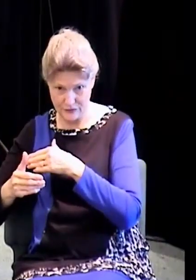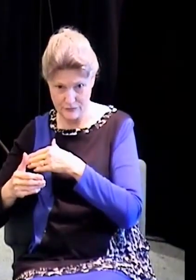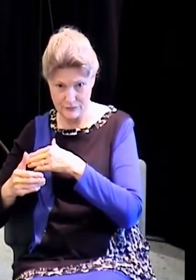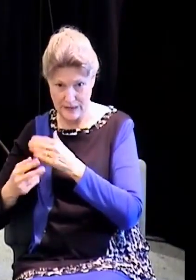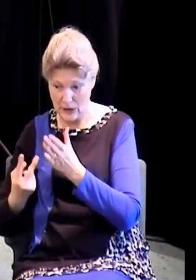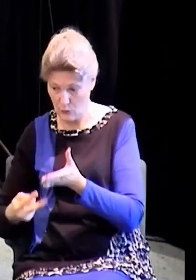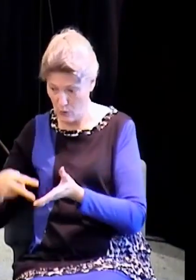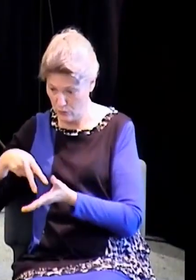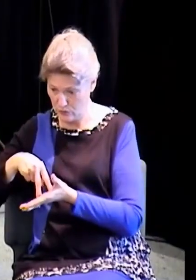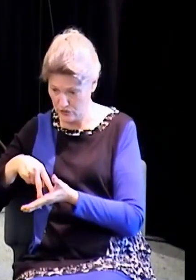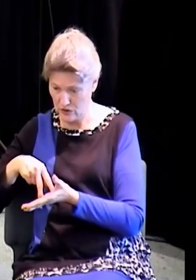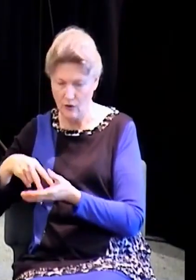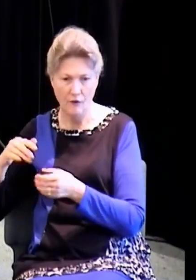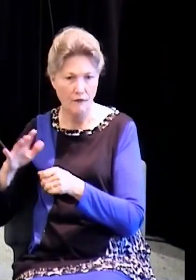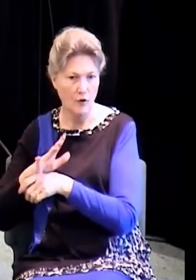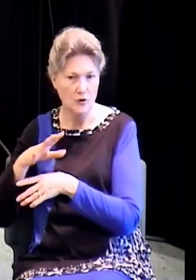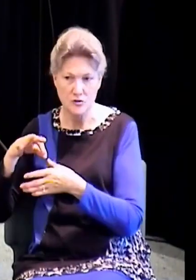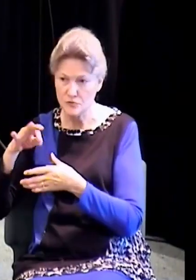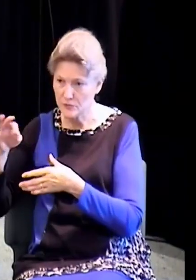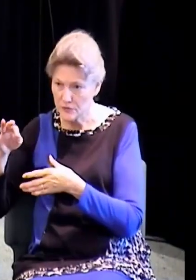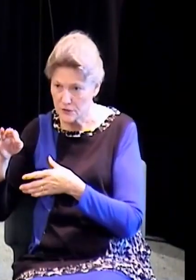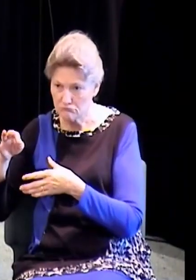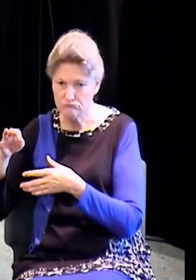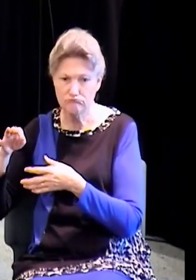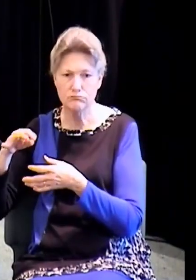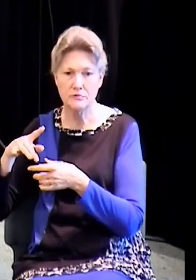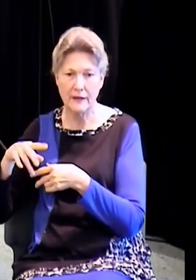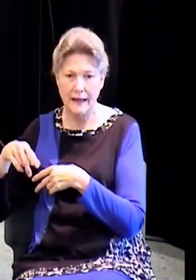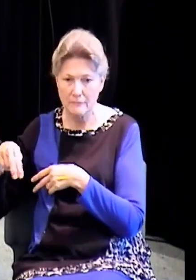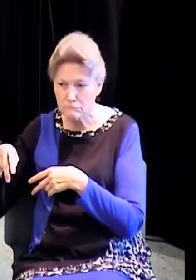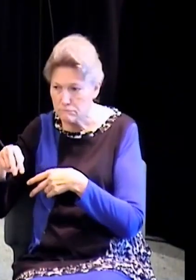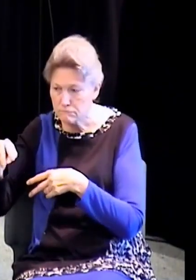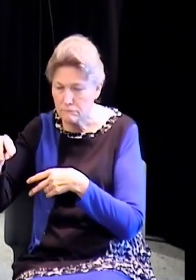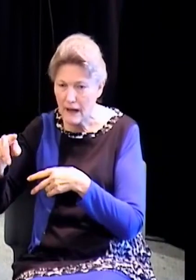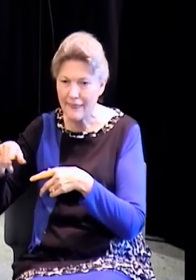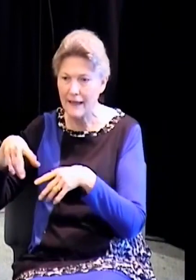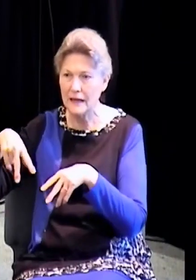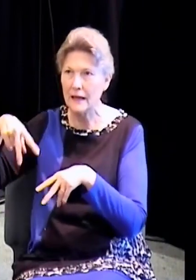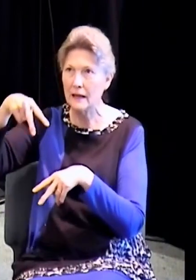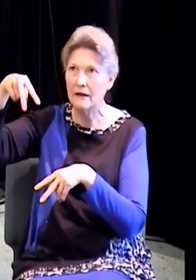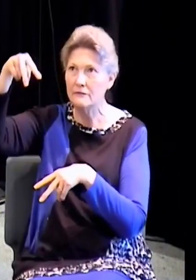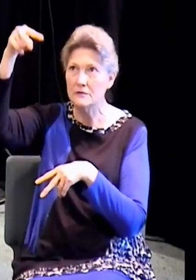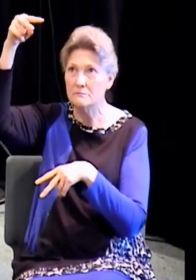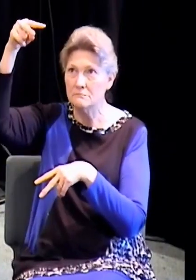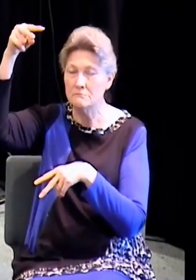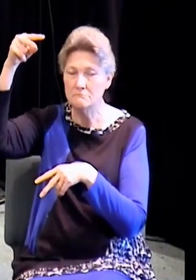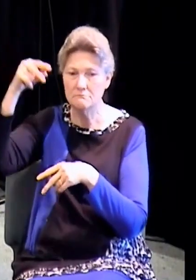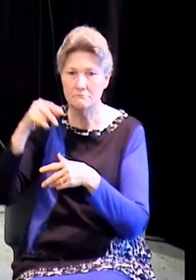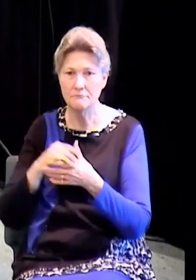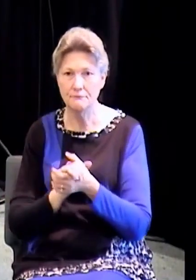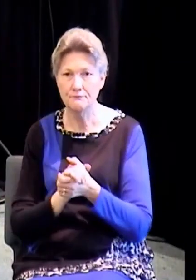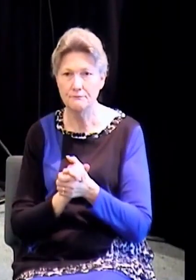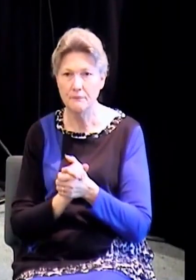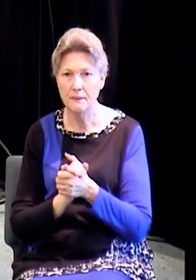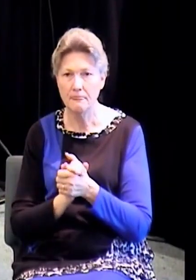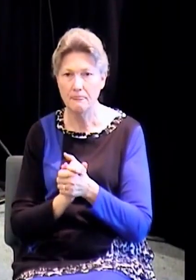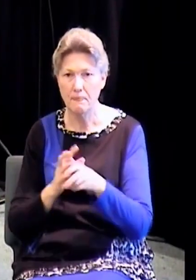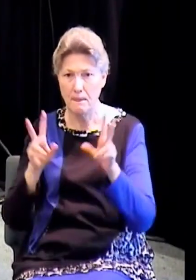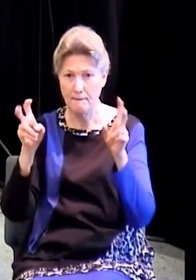Corinthians 6, 11, let me begin to give some hope. And such were, everyone say were. Say